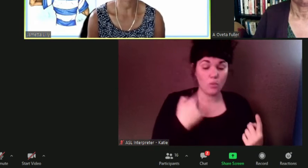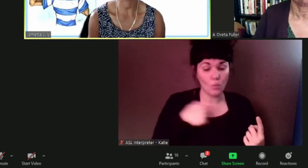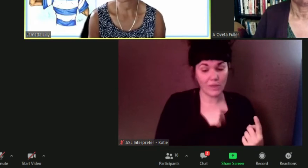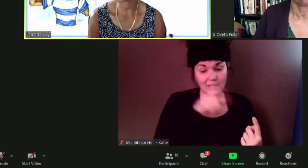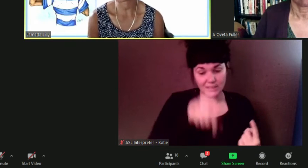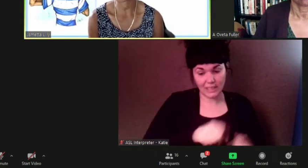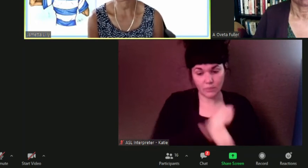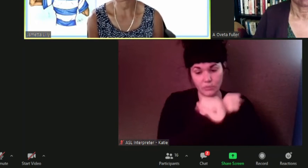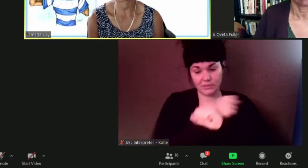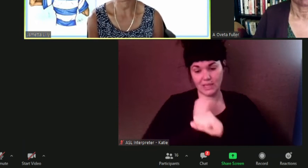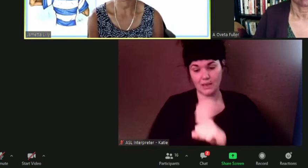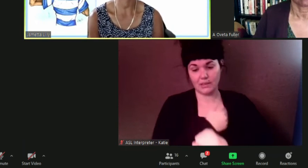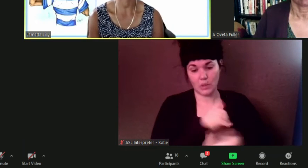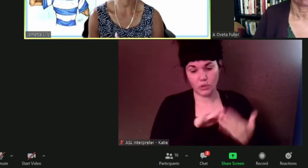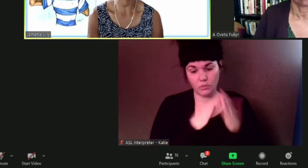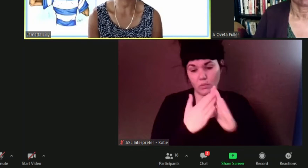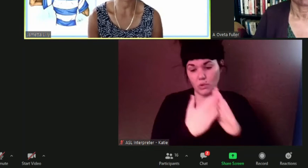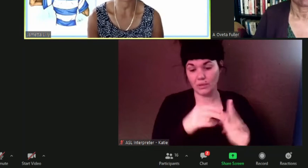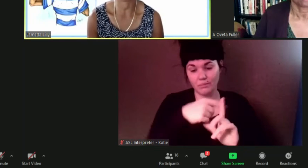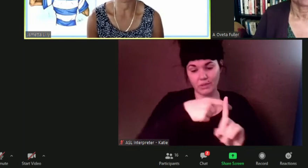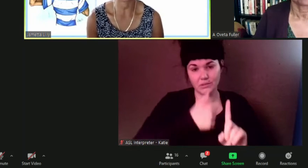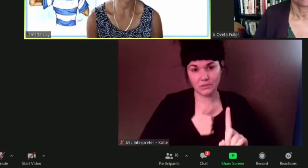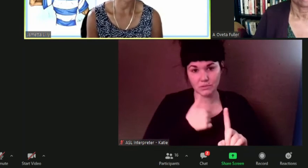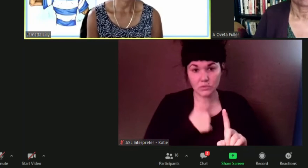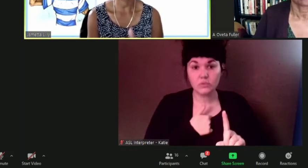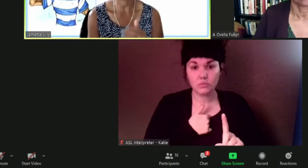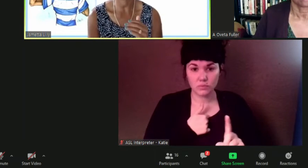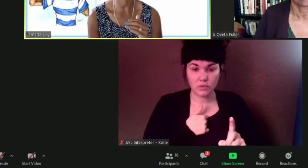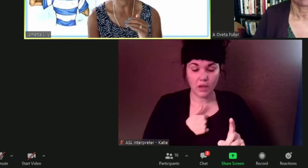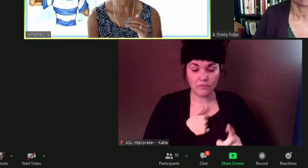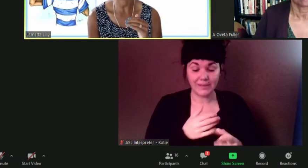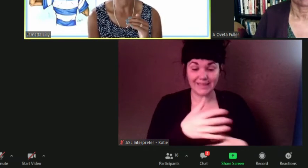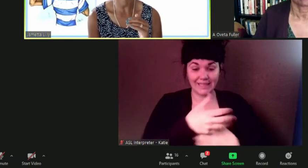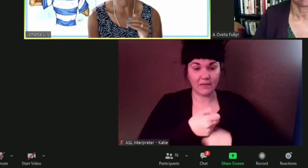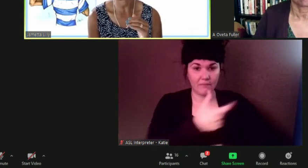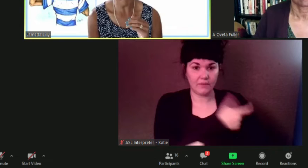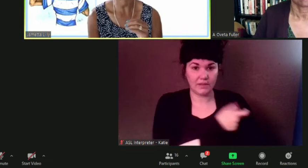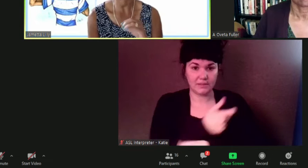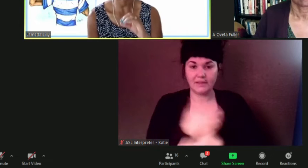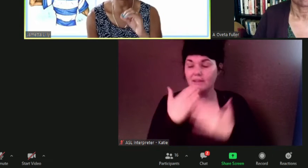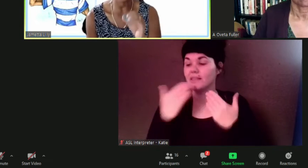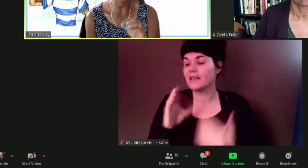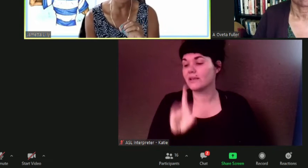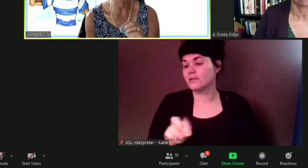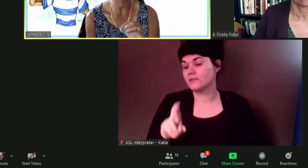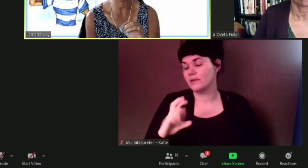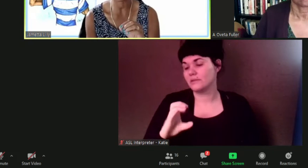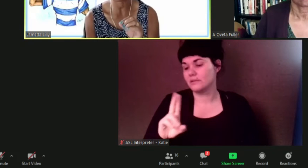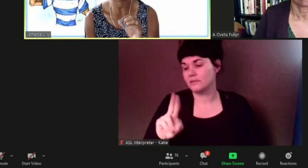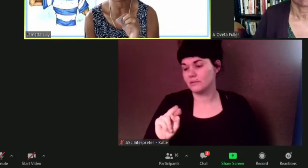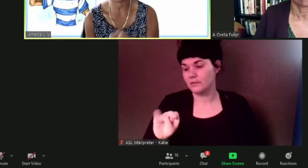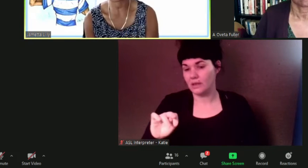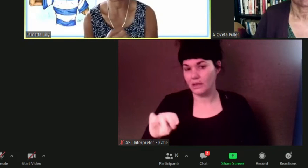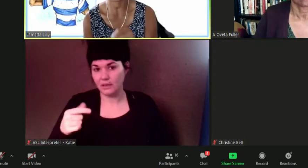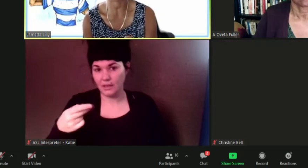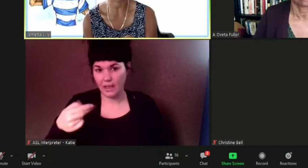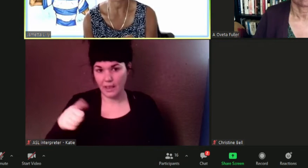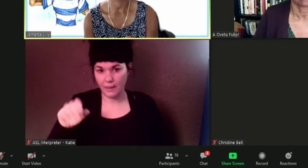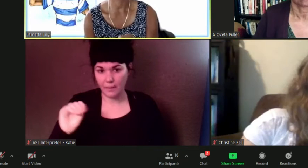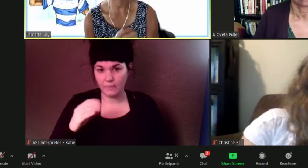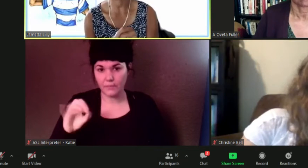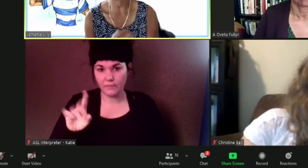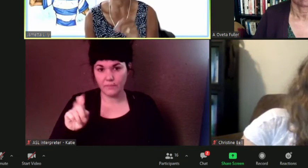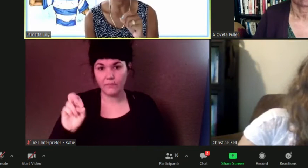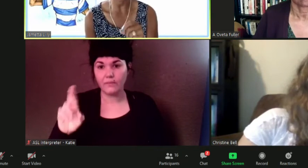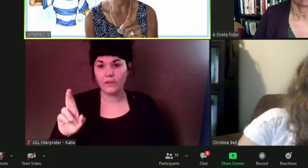dr fuller and dr cunningham thank you so much um i want to we're getting ready to move into the next segment